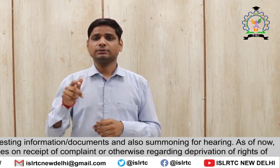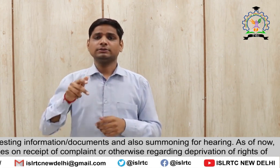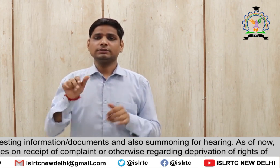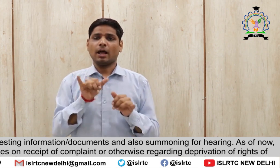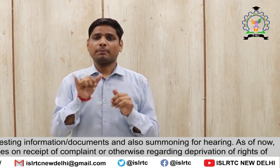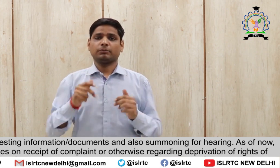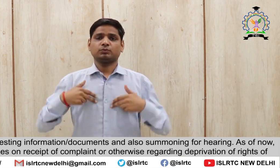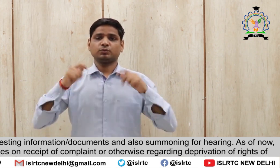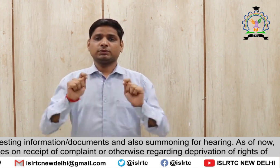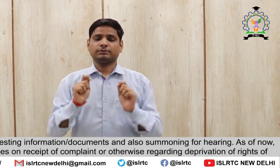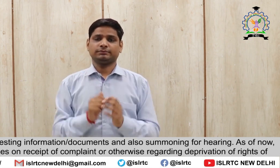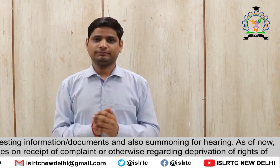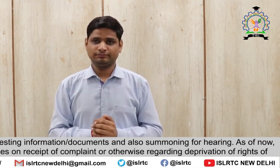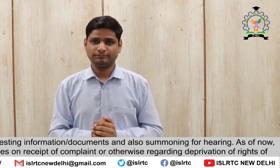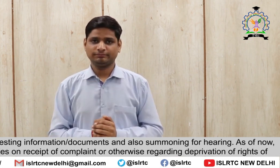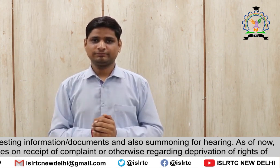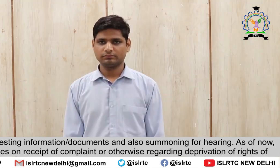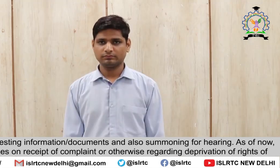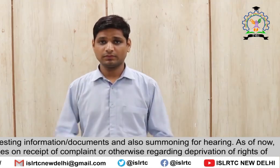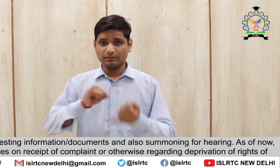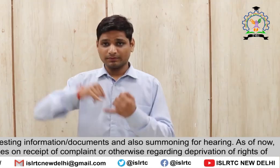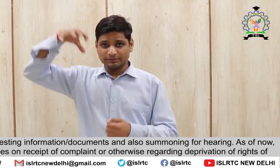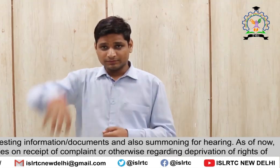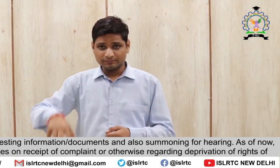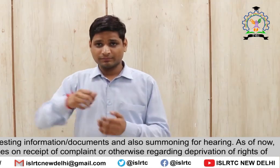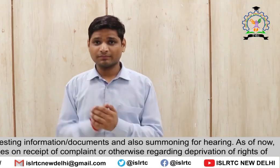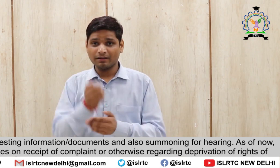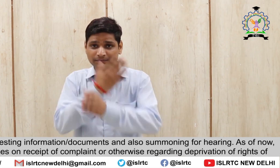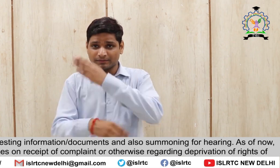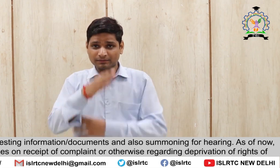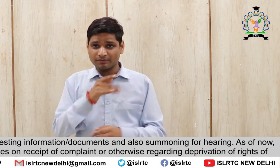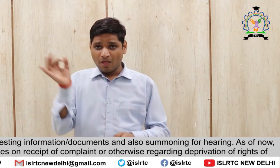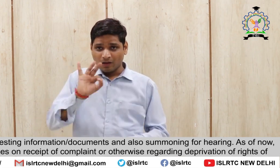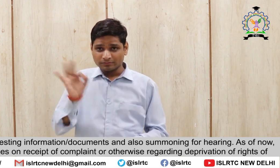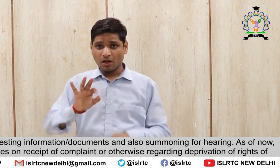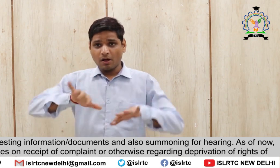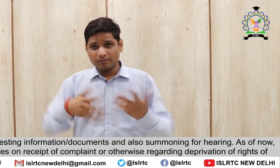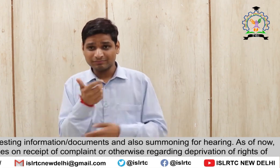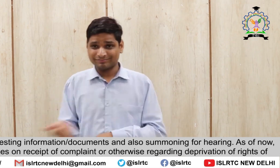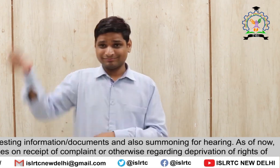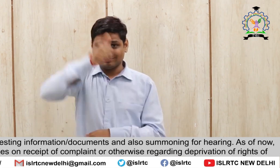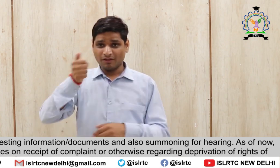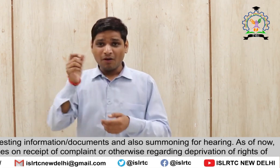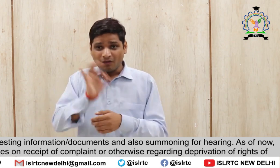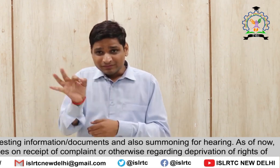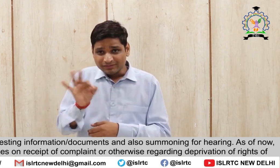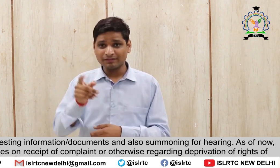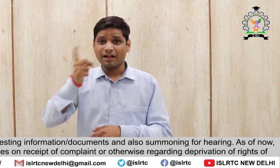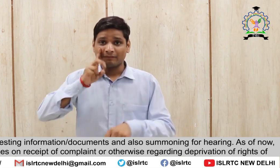As of now These authorities On receipt of complaint Or otherwise regarding deprivation